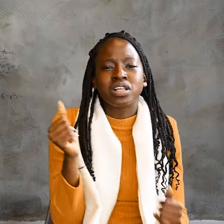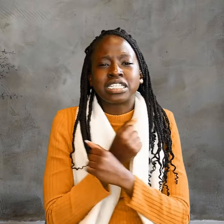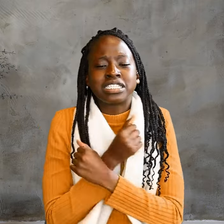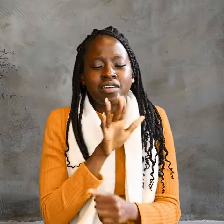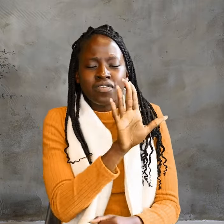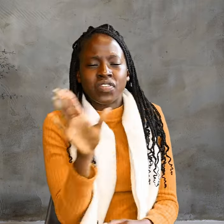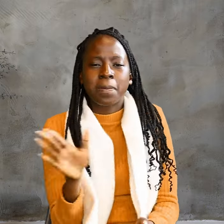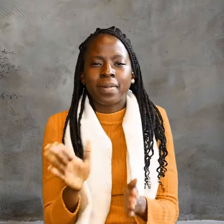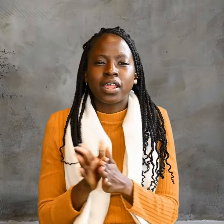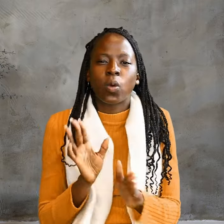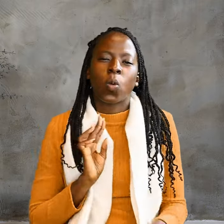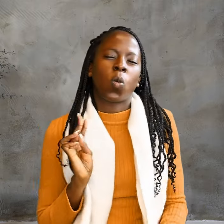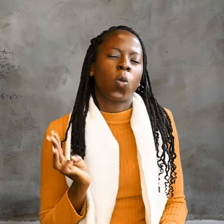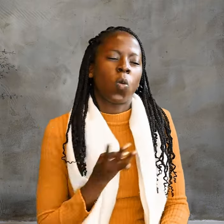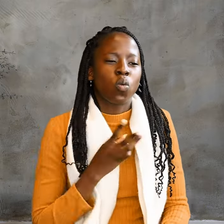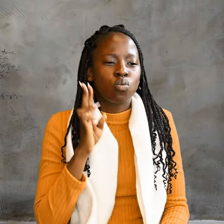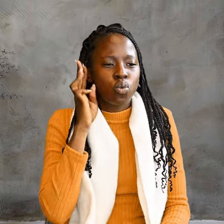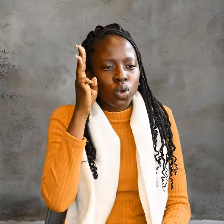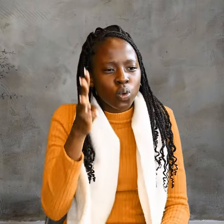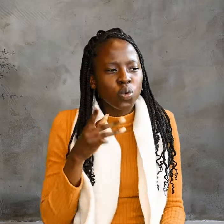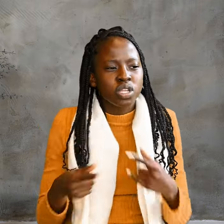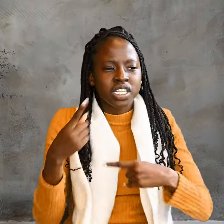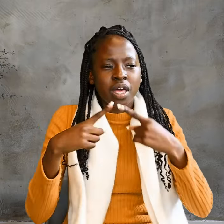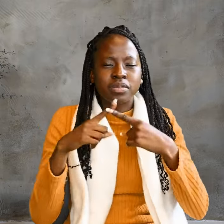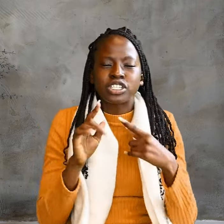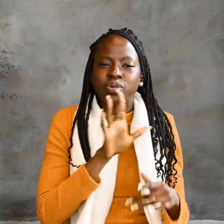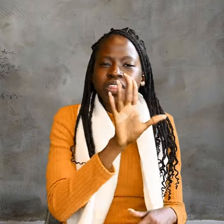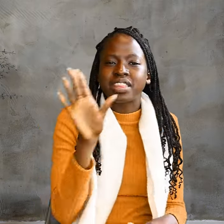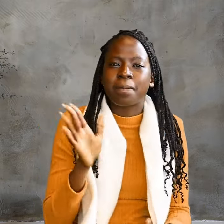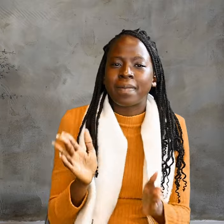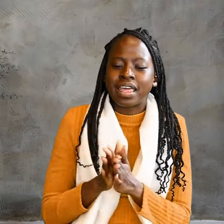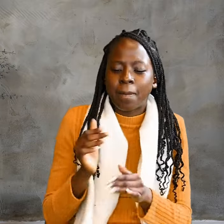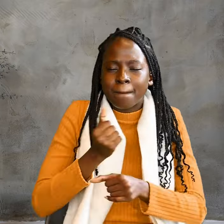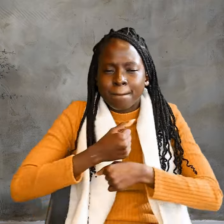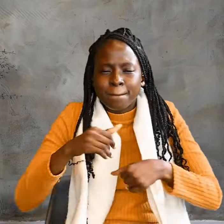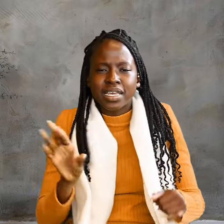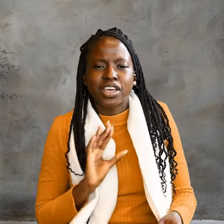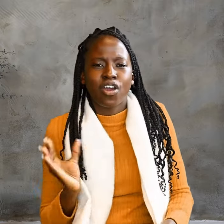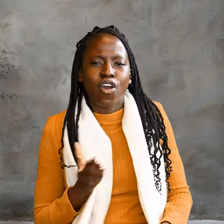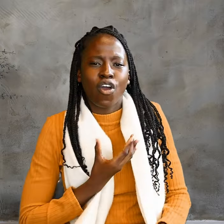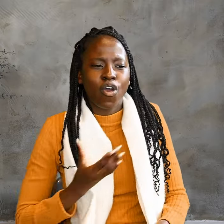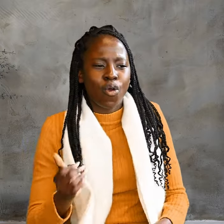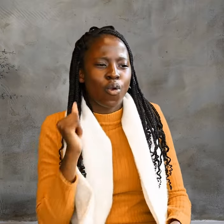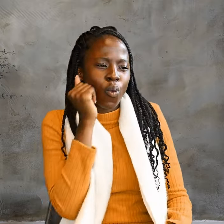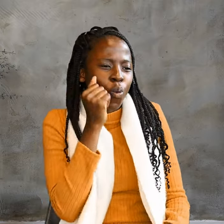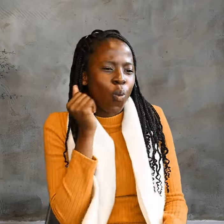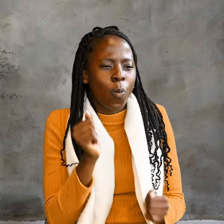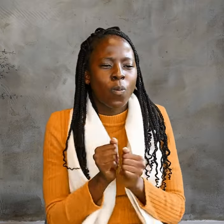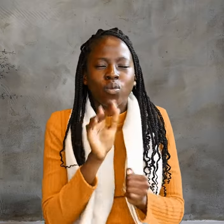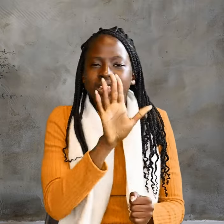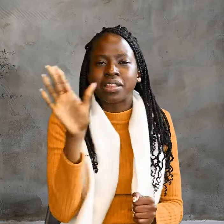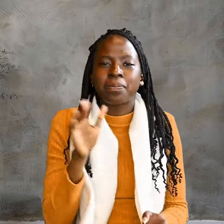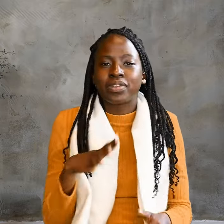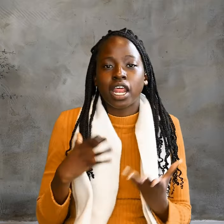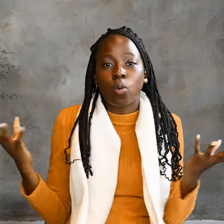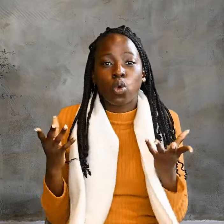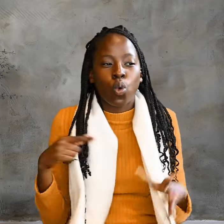and make our home with them. Anyone who does not love me will not obey my